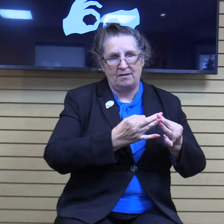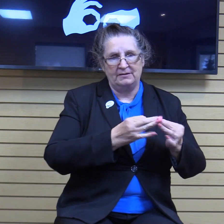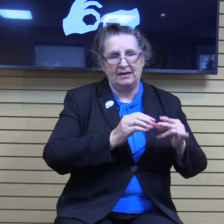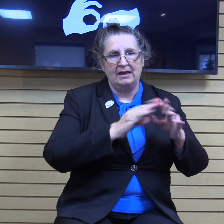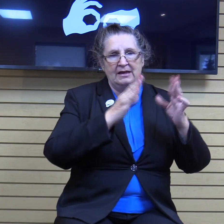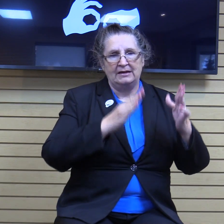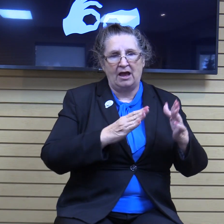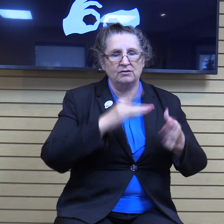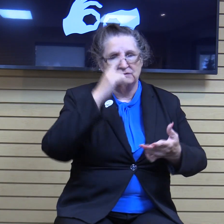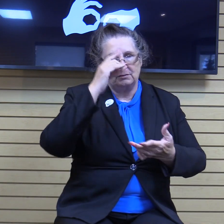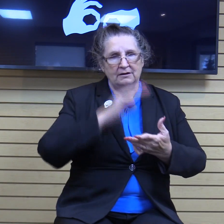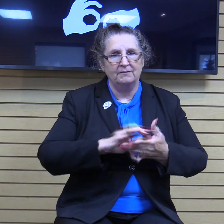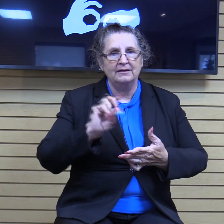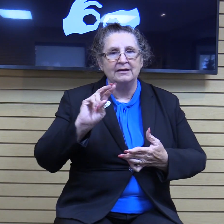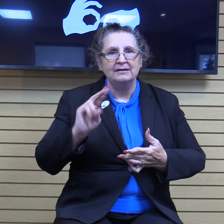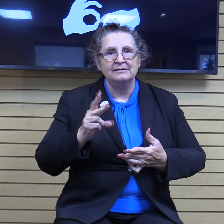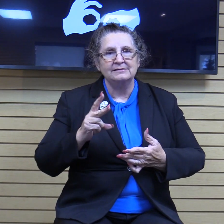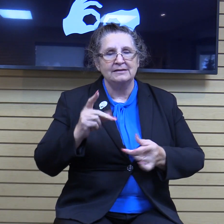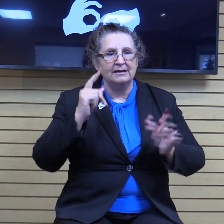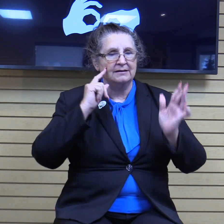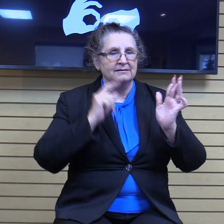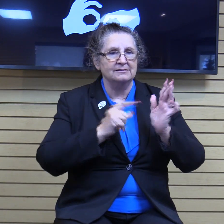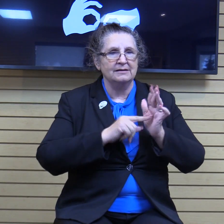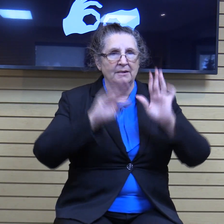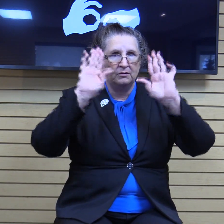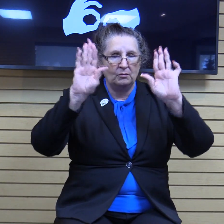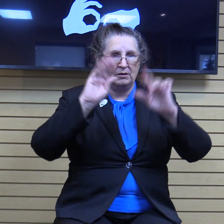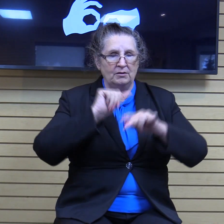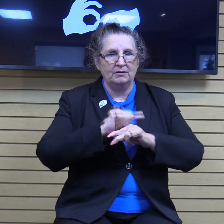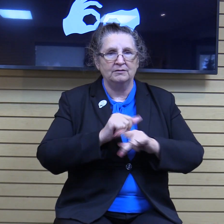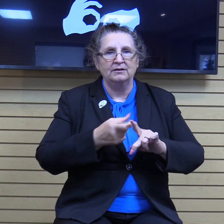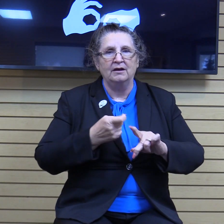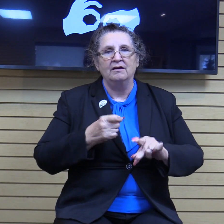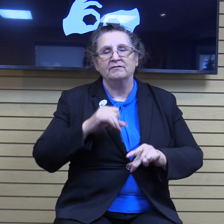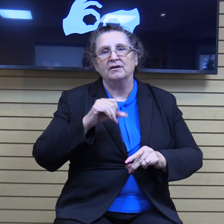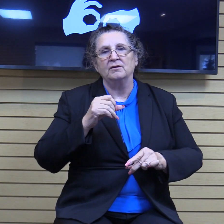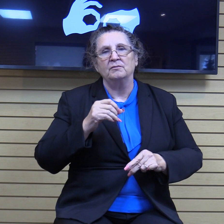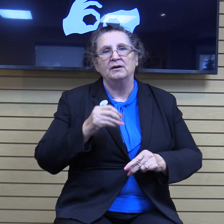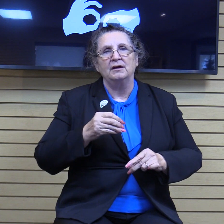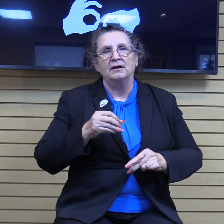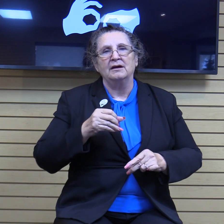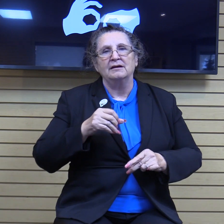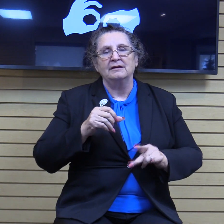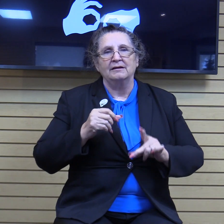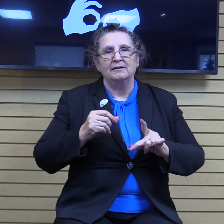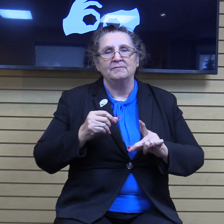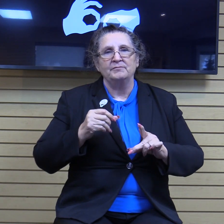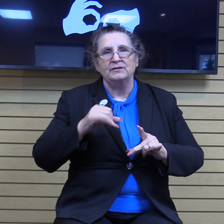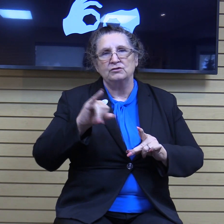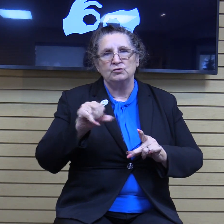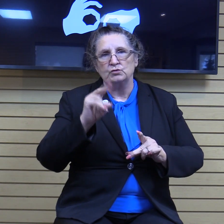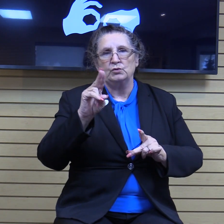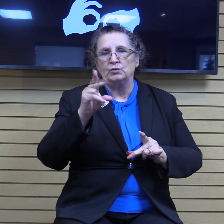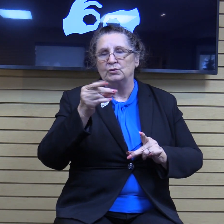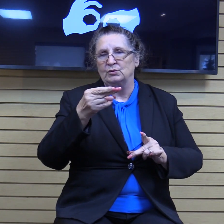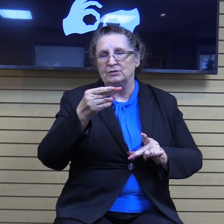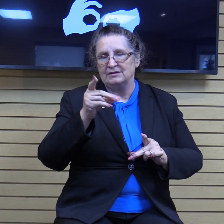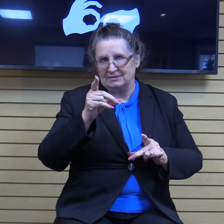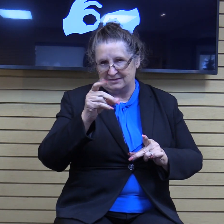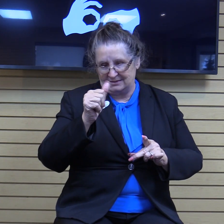the second sign Jesus did when he had come out of Judea into Galilee. Now, don't really